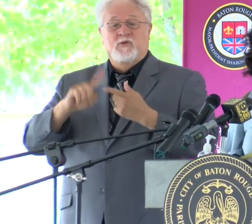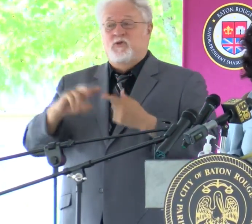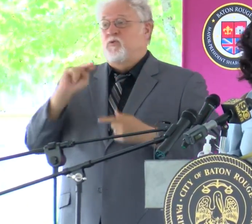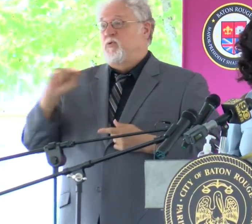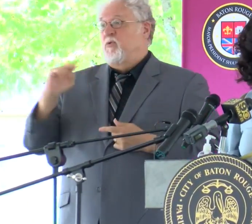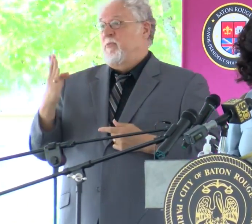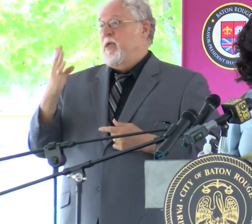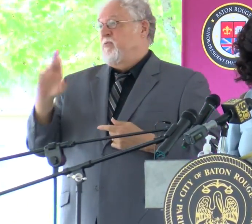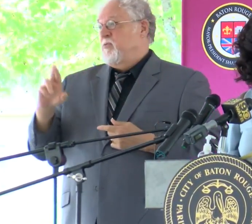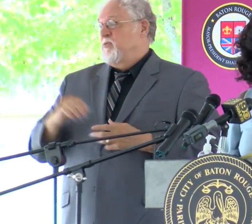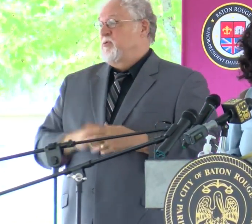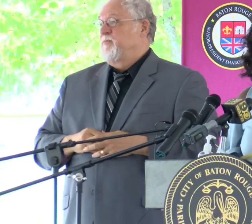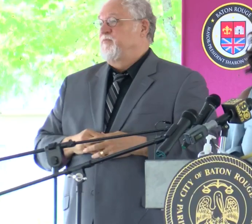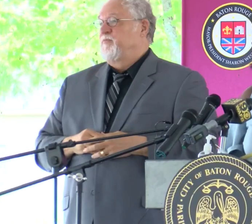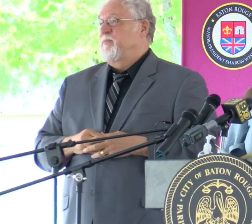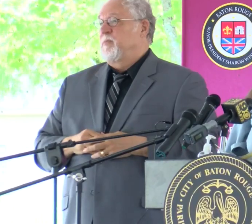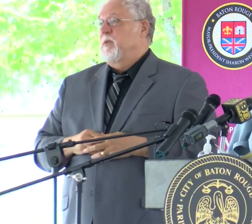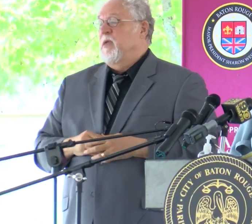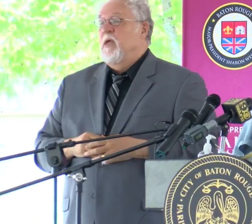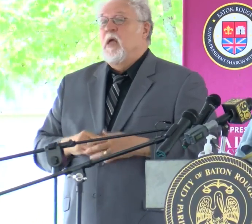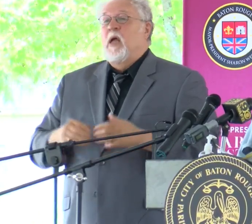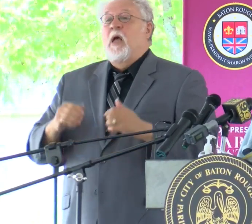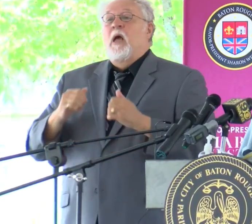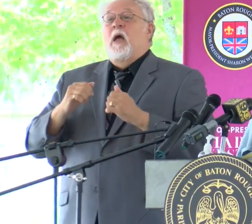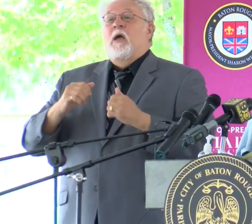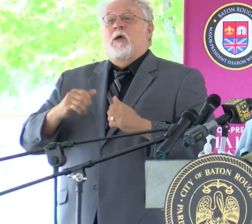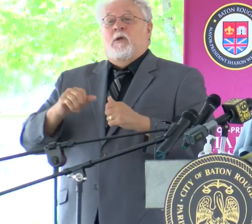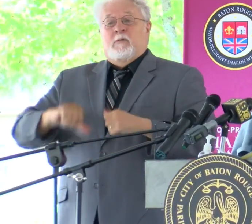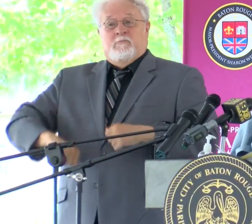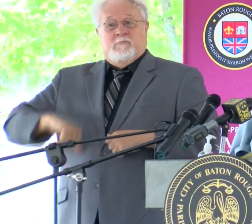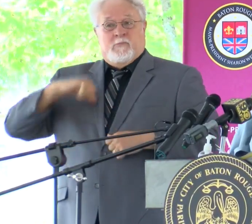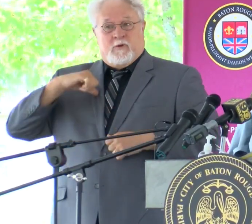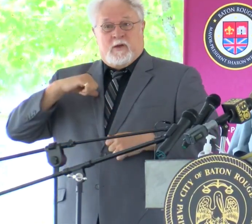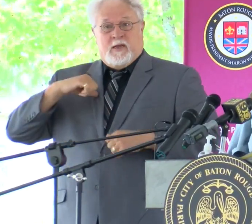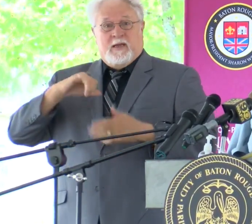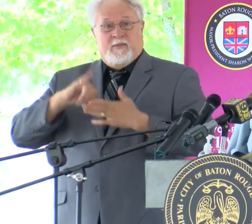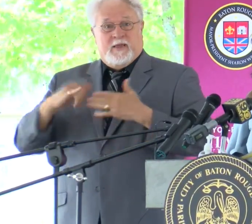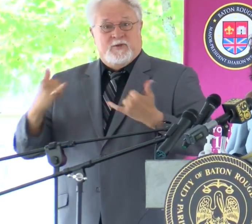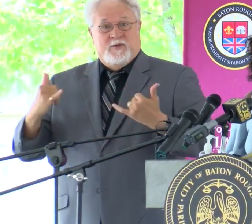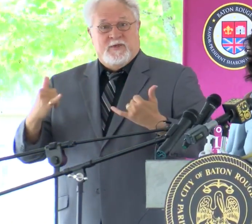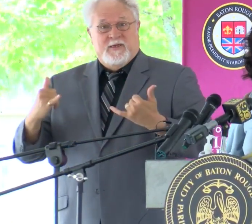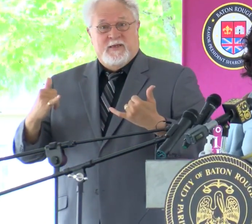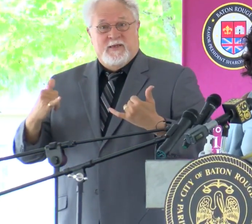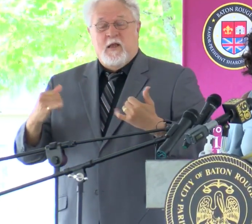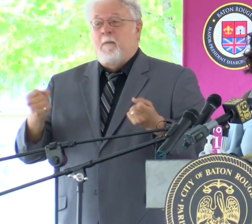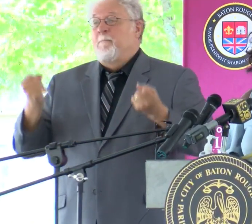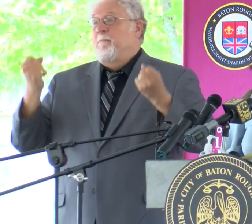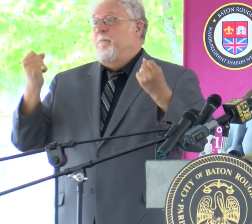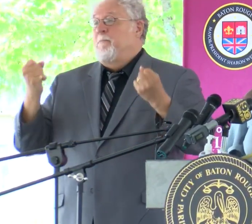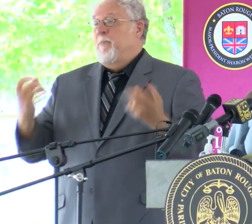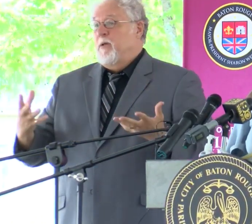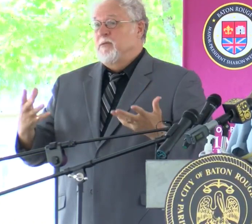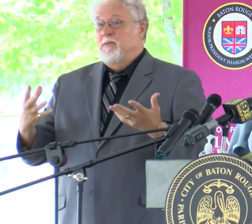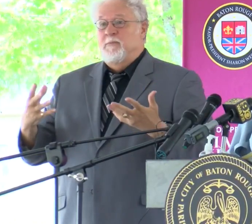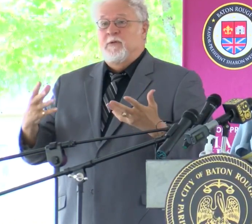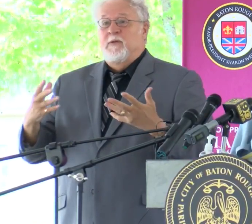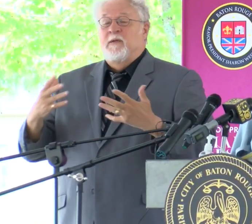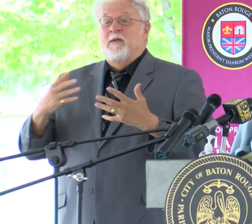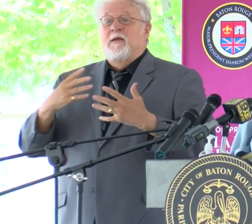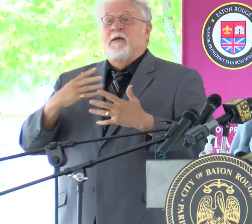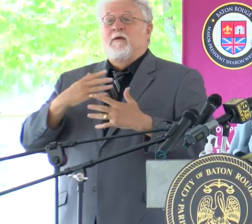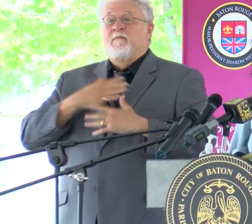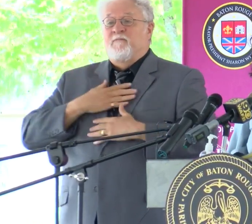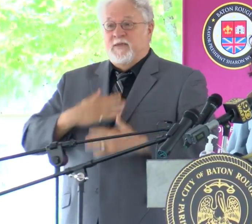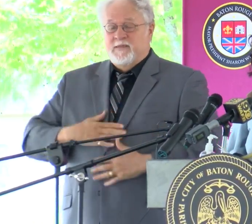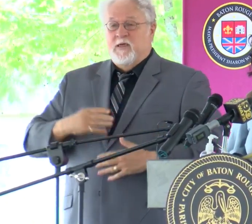North Baton Rouge. It is with great pride that today multiple physical and